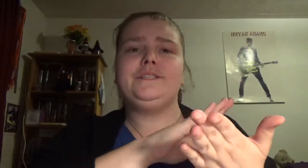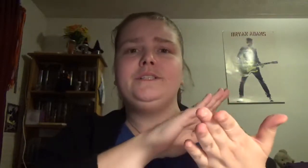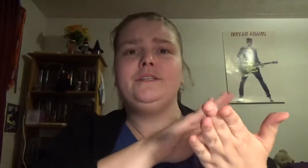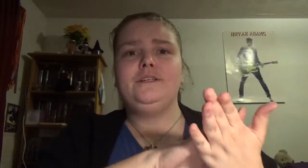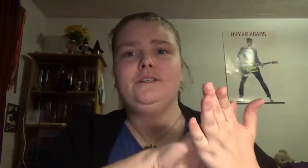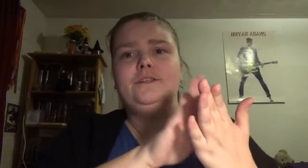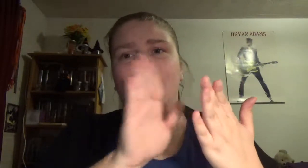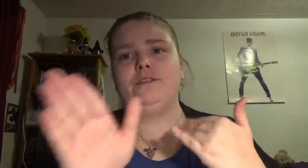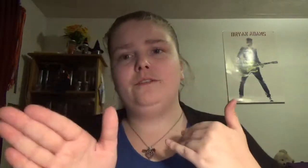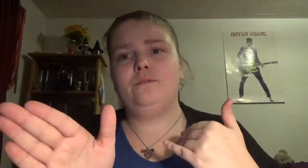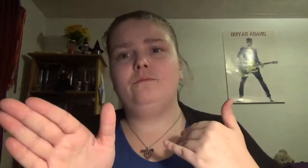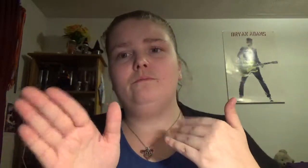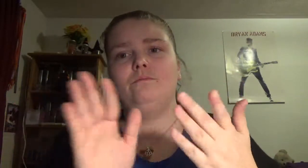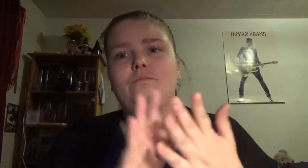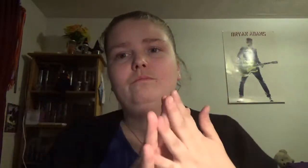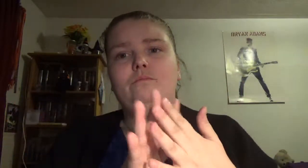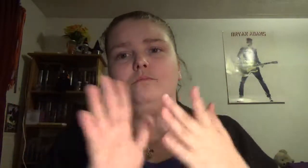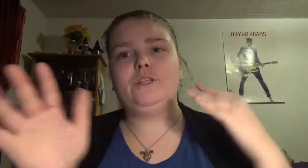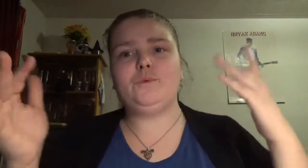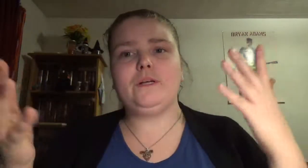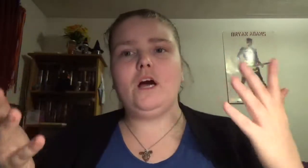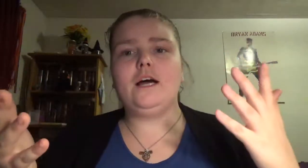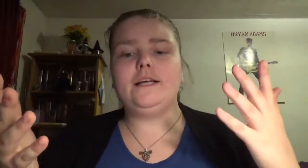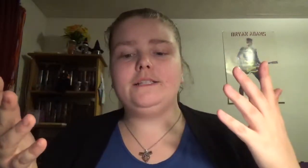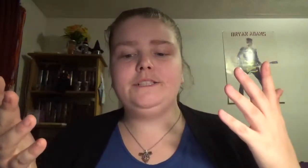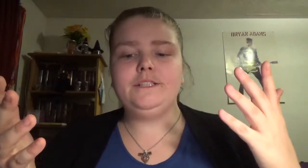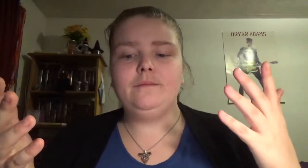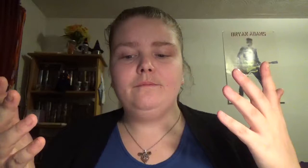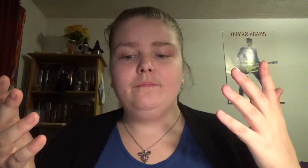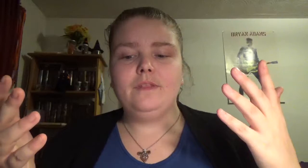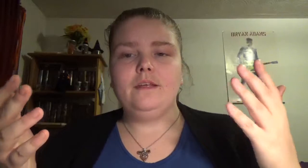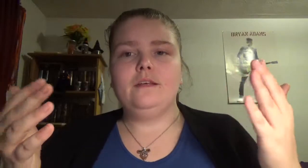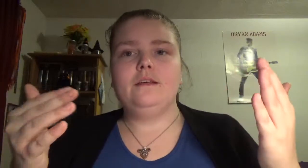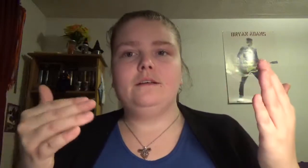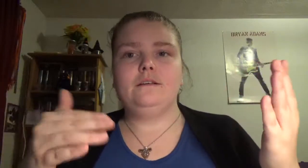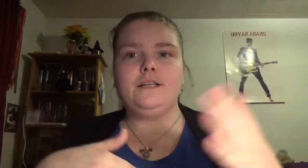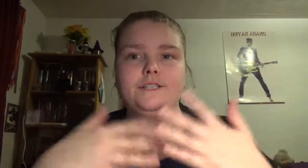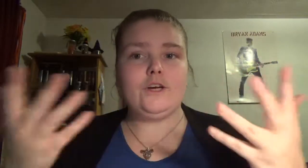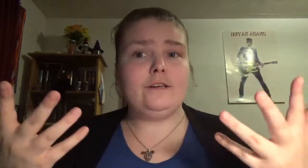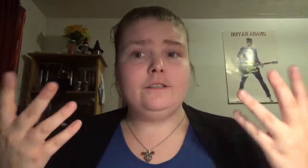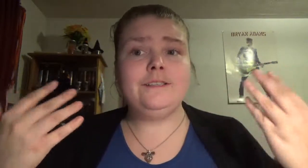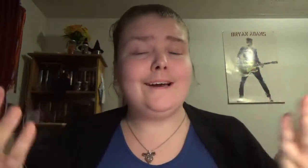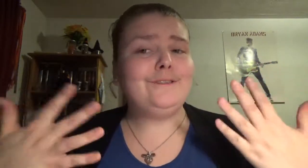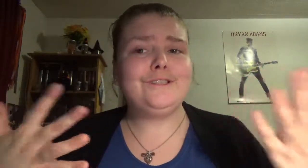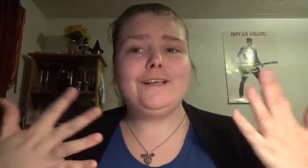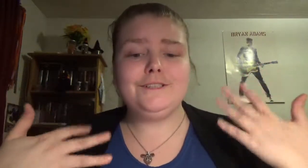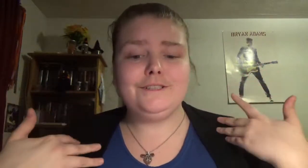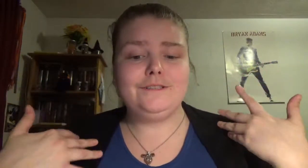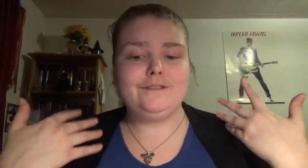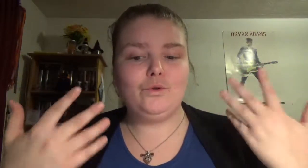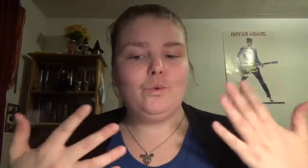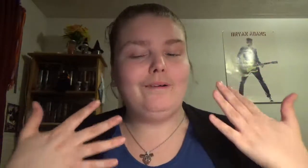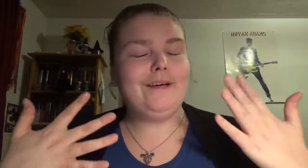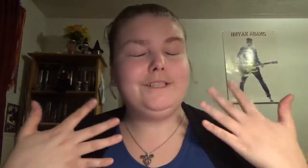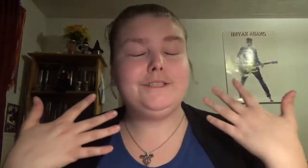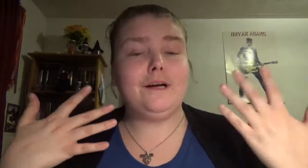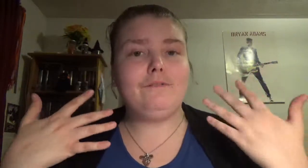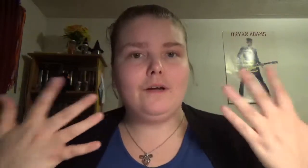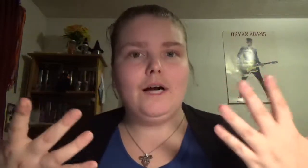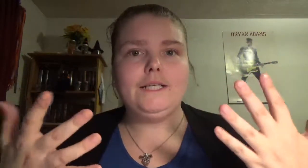this one goddess as a child title suggests the 12 faces of the goddess